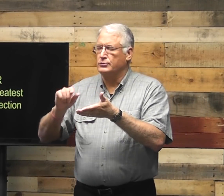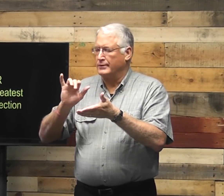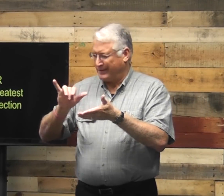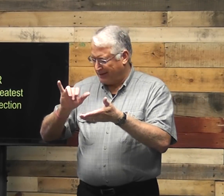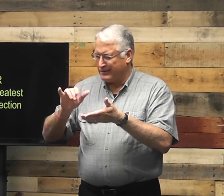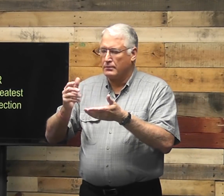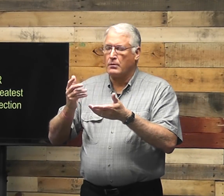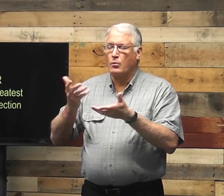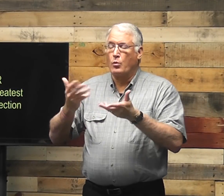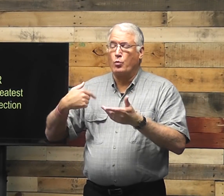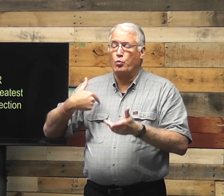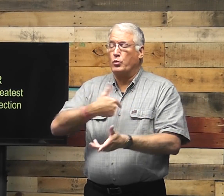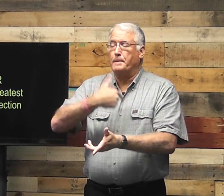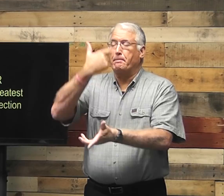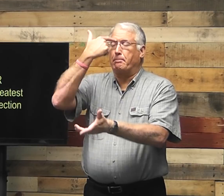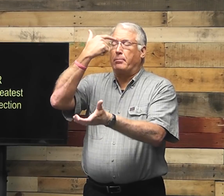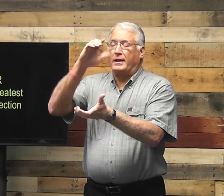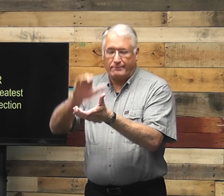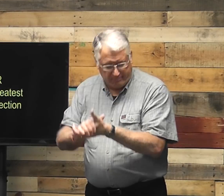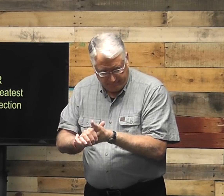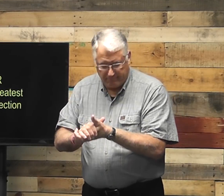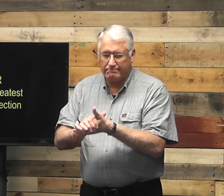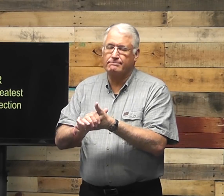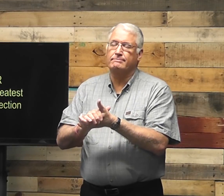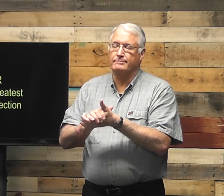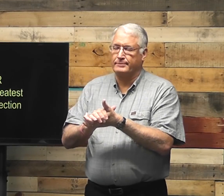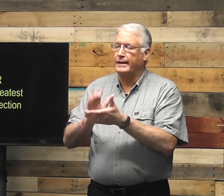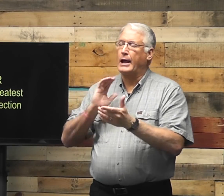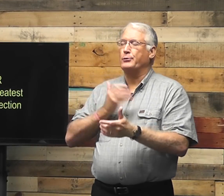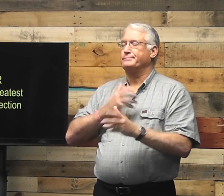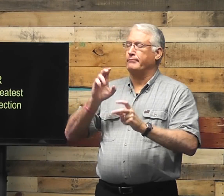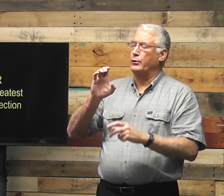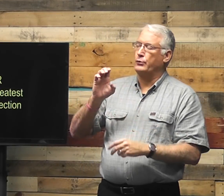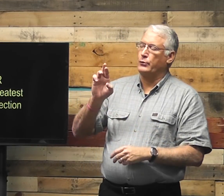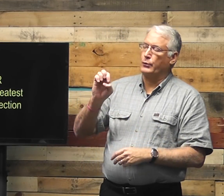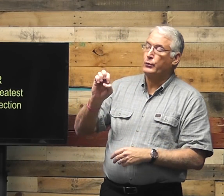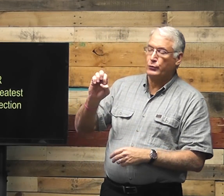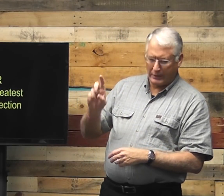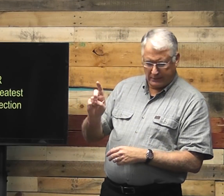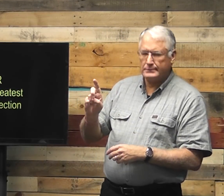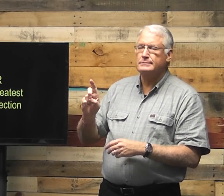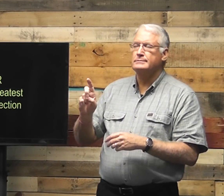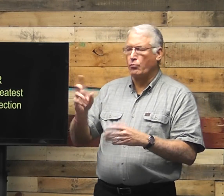of what we believe. Our creed